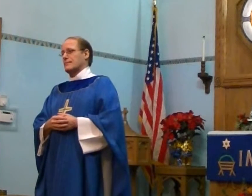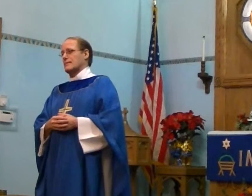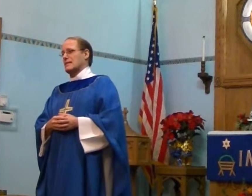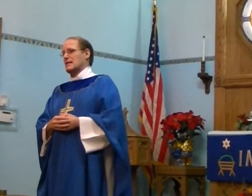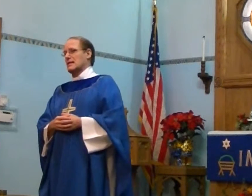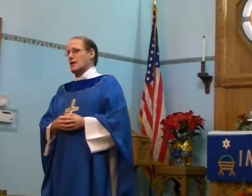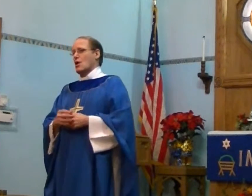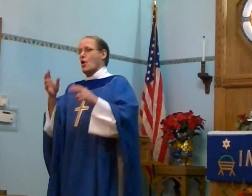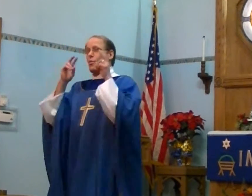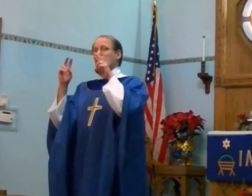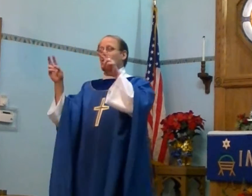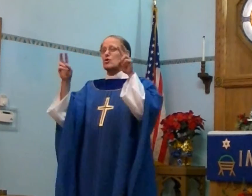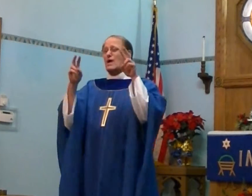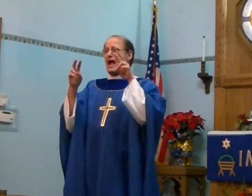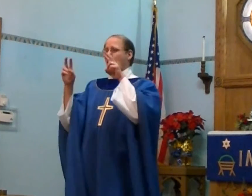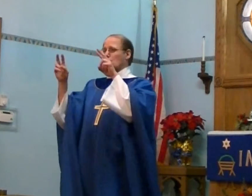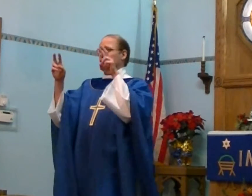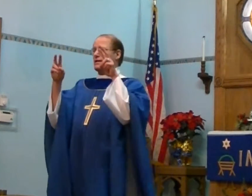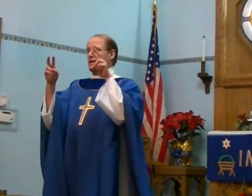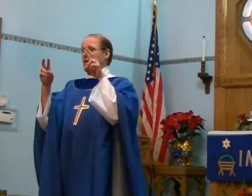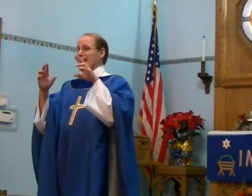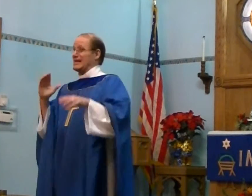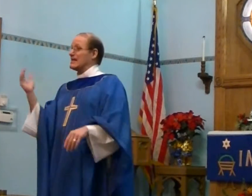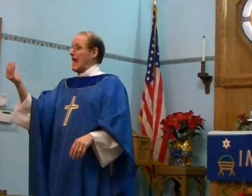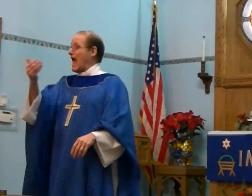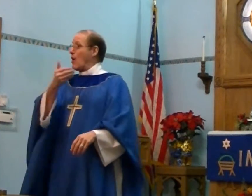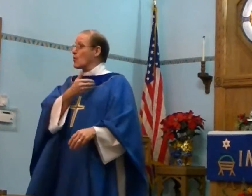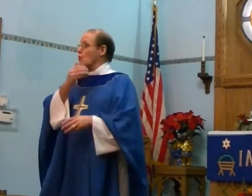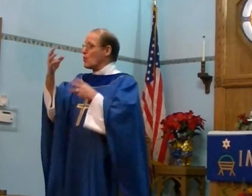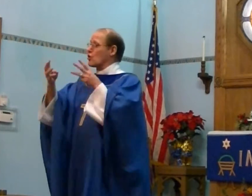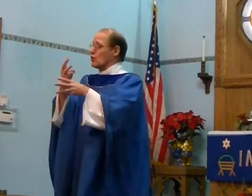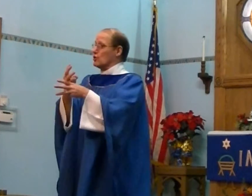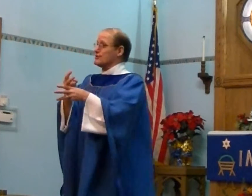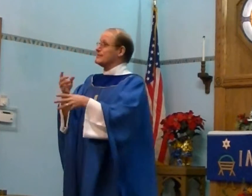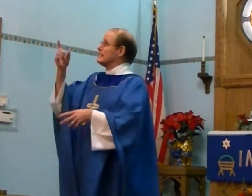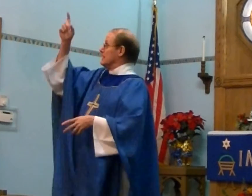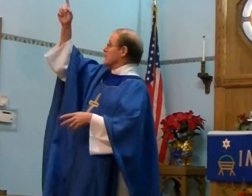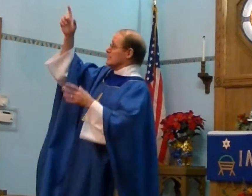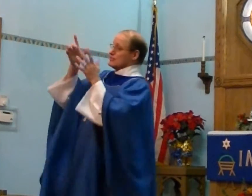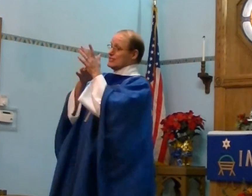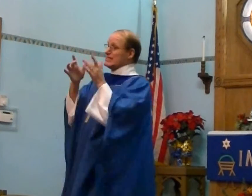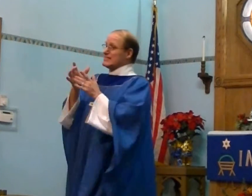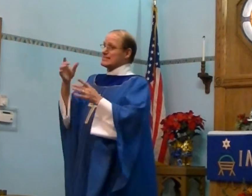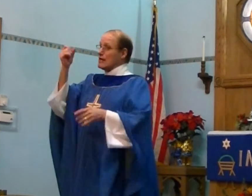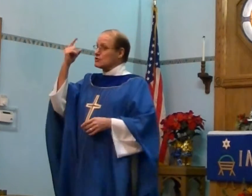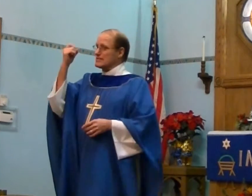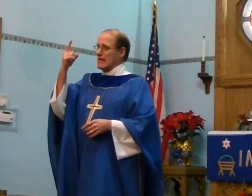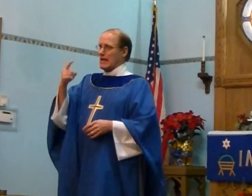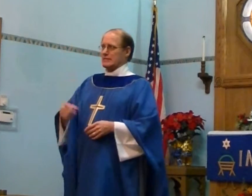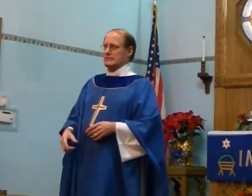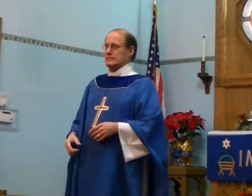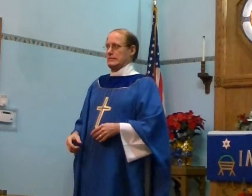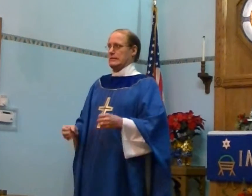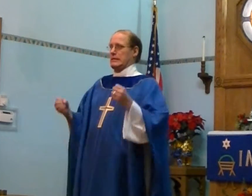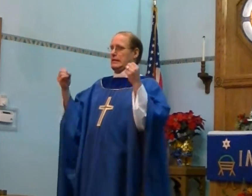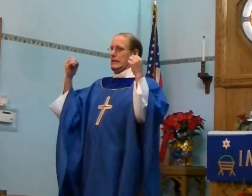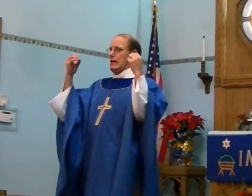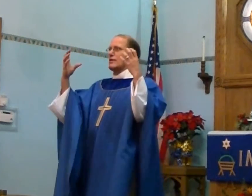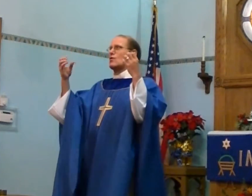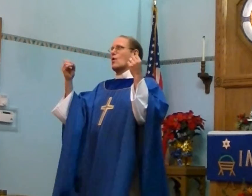we look around and in our world Jesus understands there are